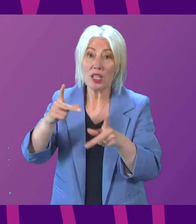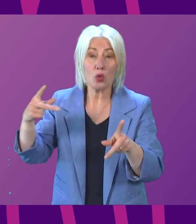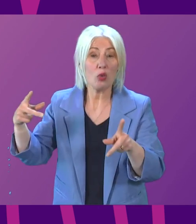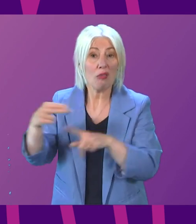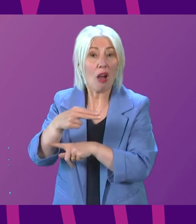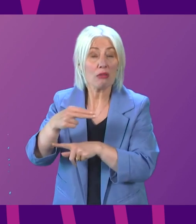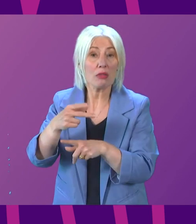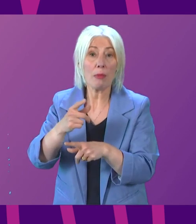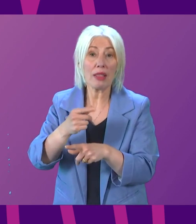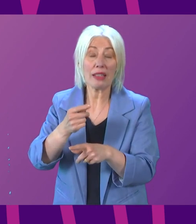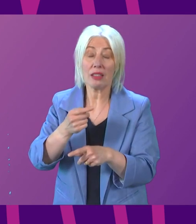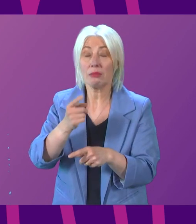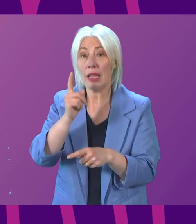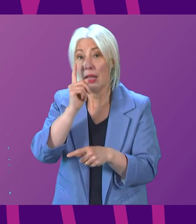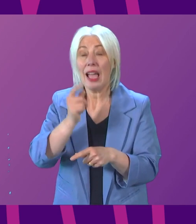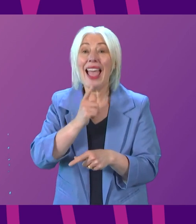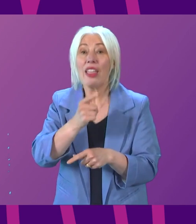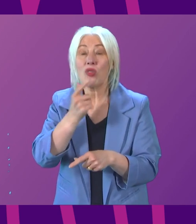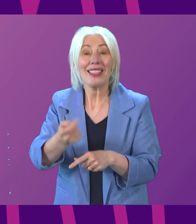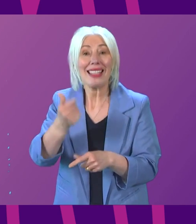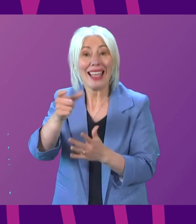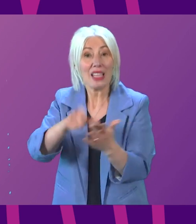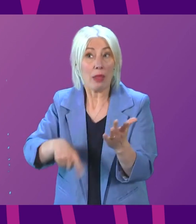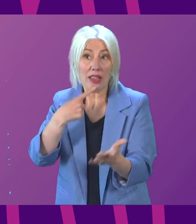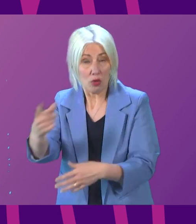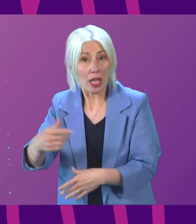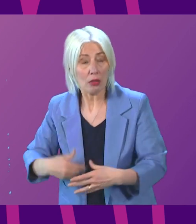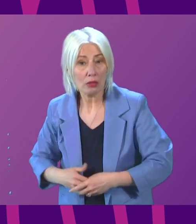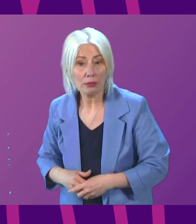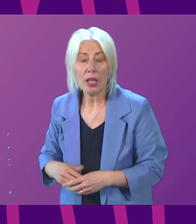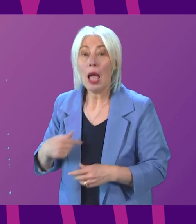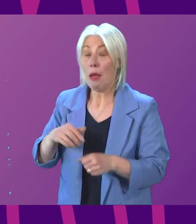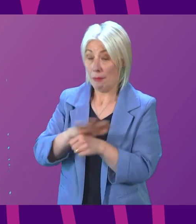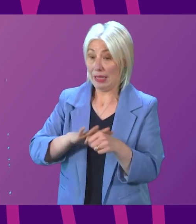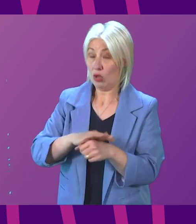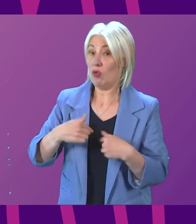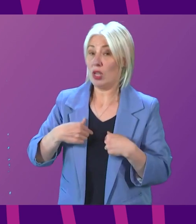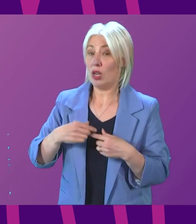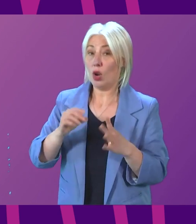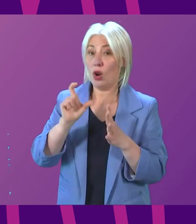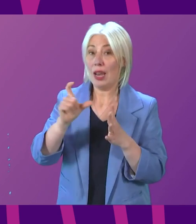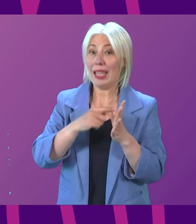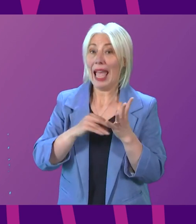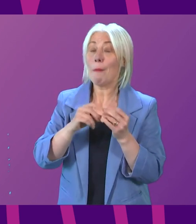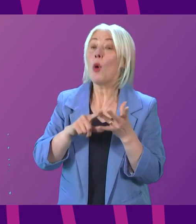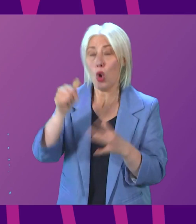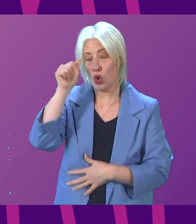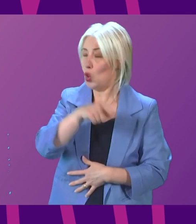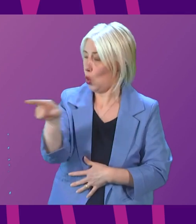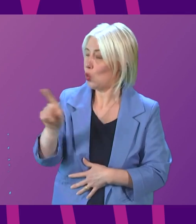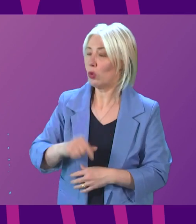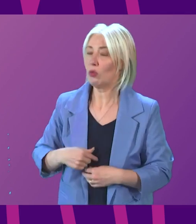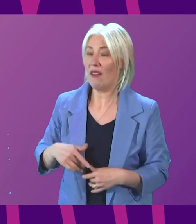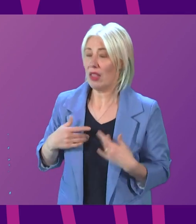welcomed? First Minister. Well, I think my position on Cambo is well known. But what I think we